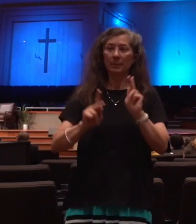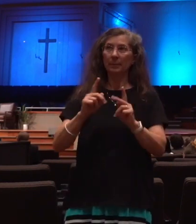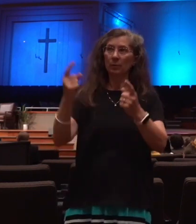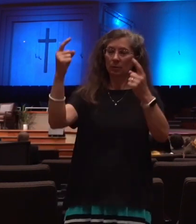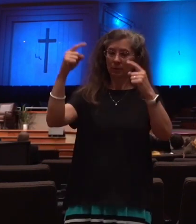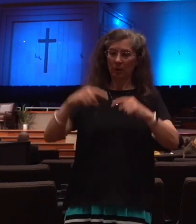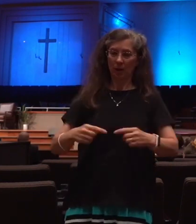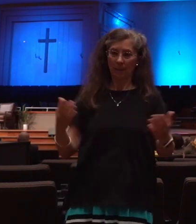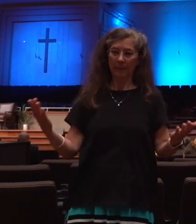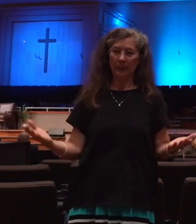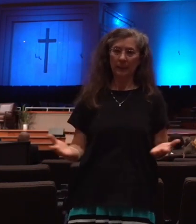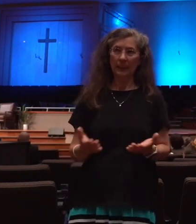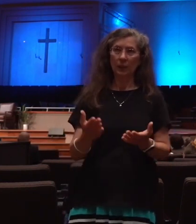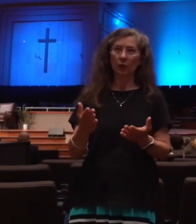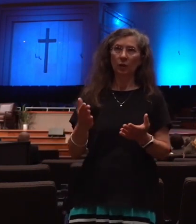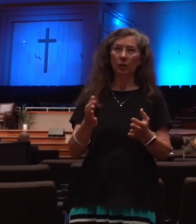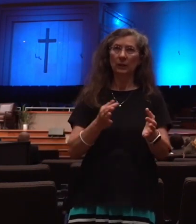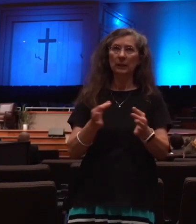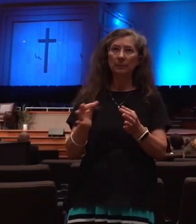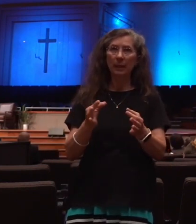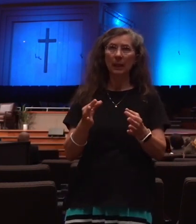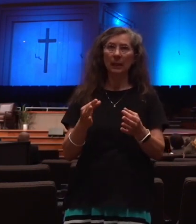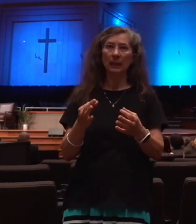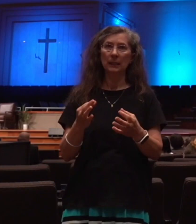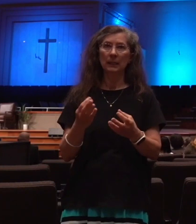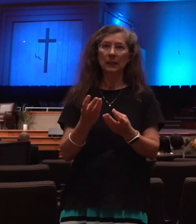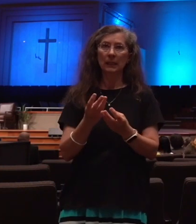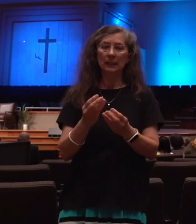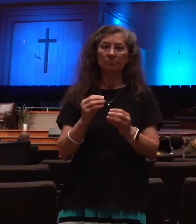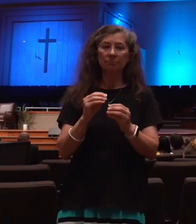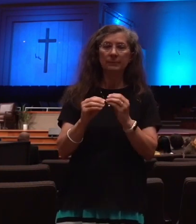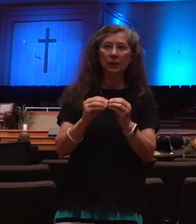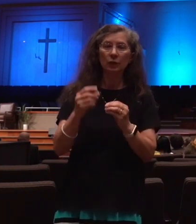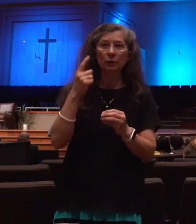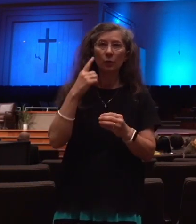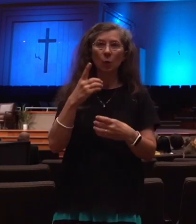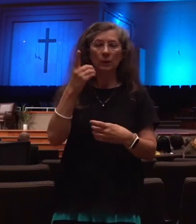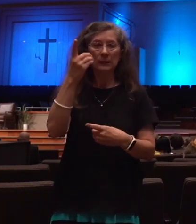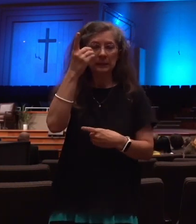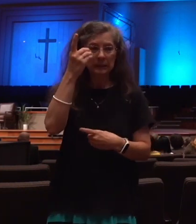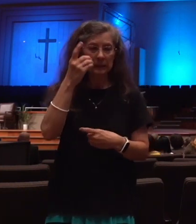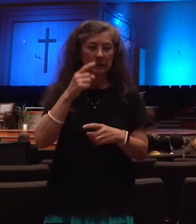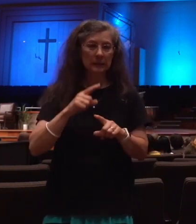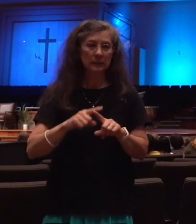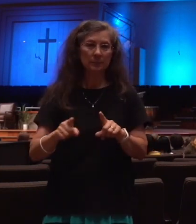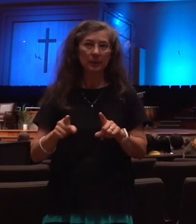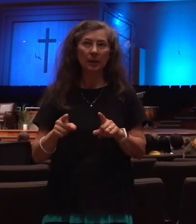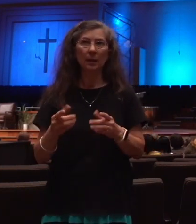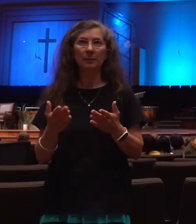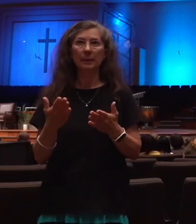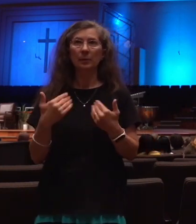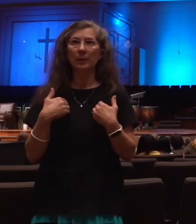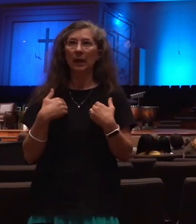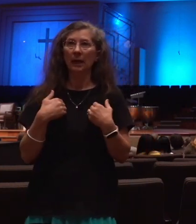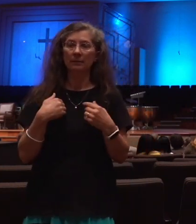cures for diseases and all these things, but we couldn't do it because there's a negative power here that's holding them back.